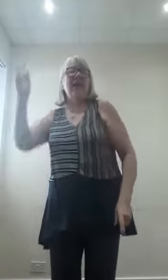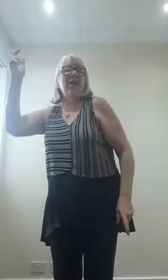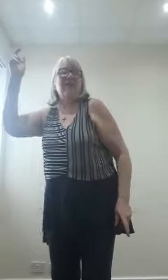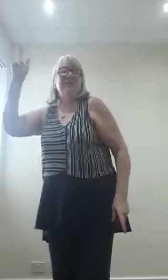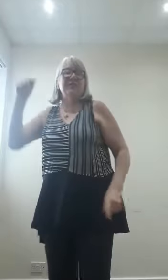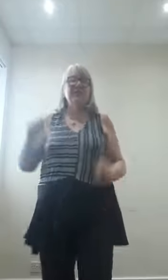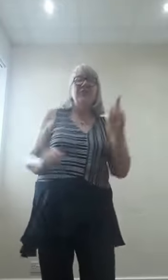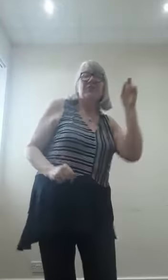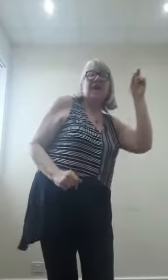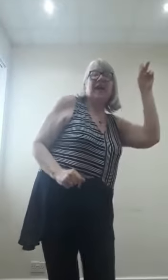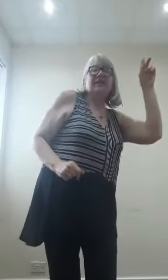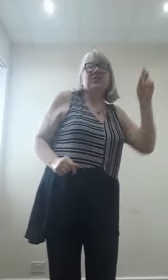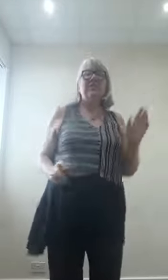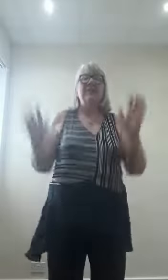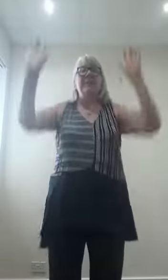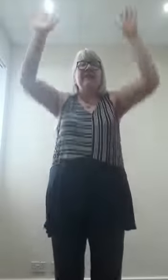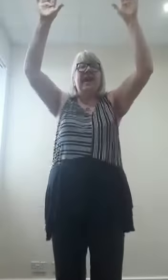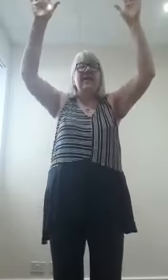left, to the right, jump up and down.